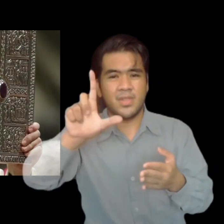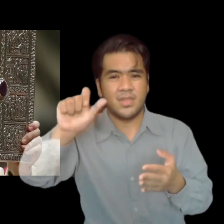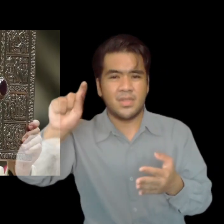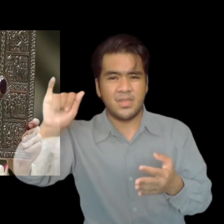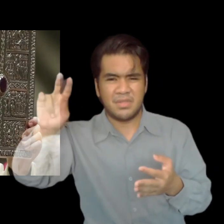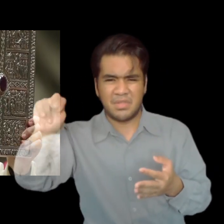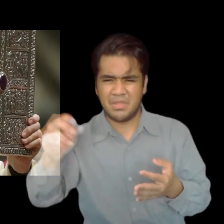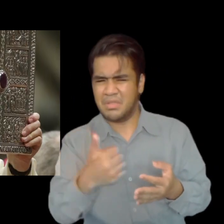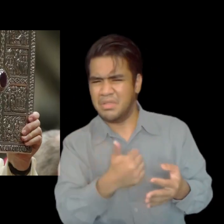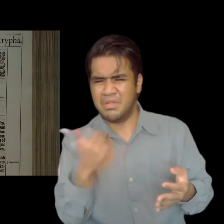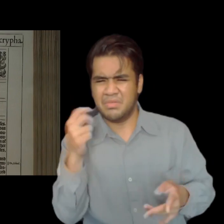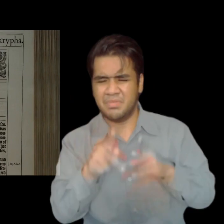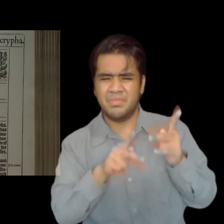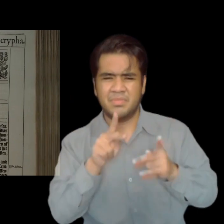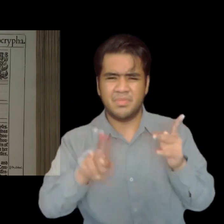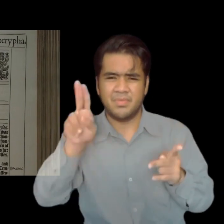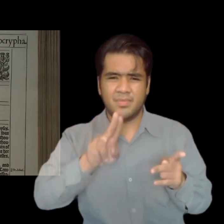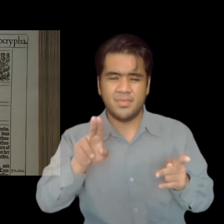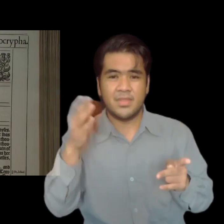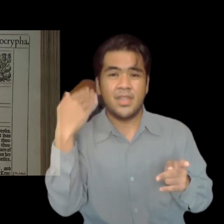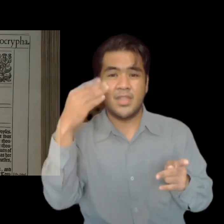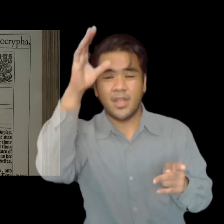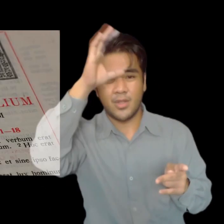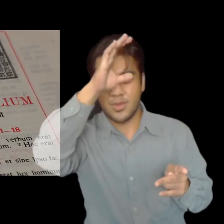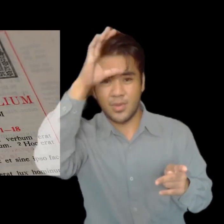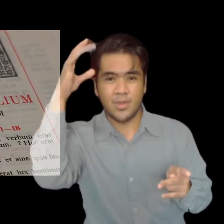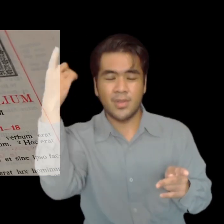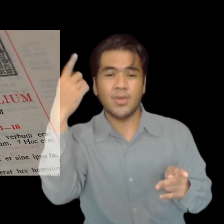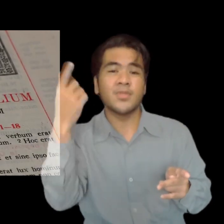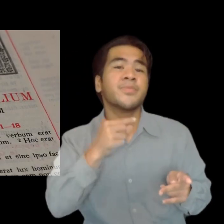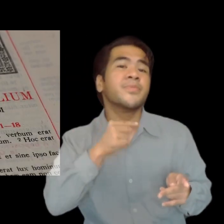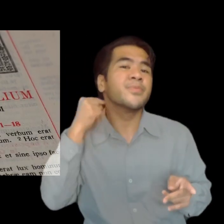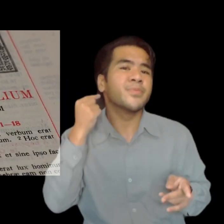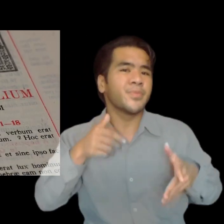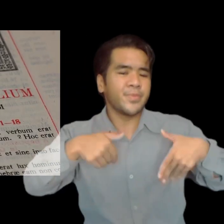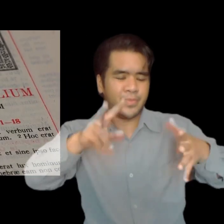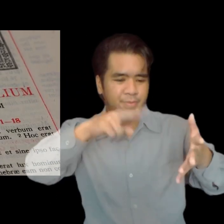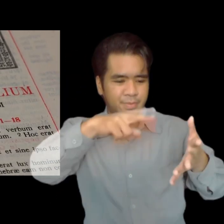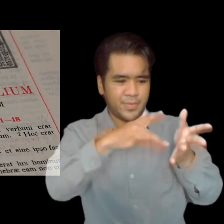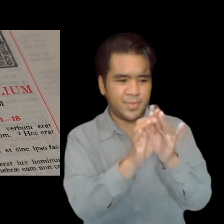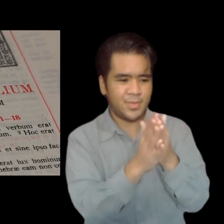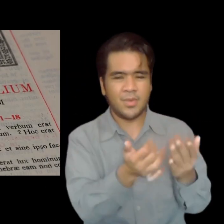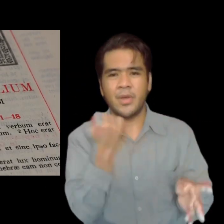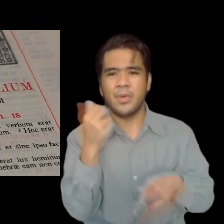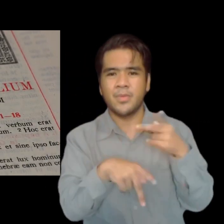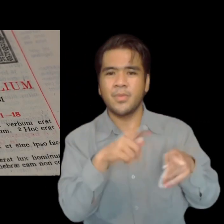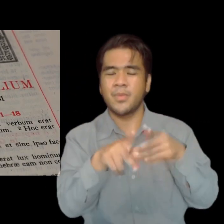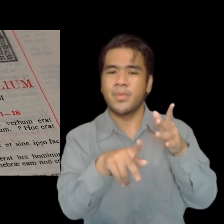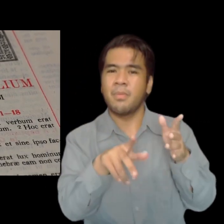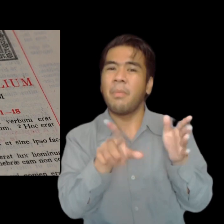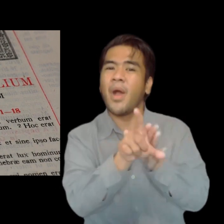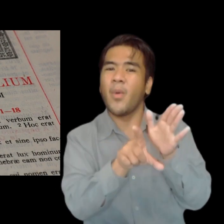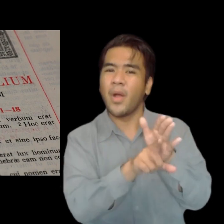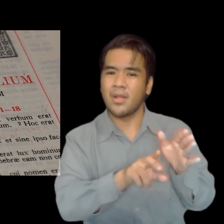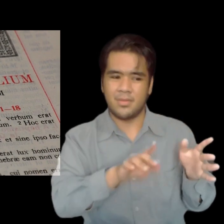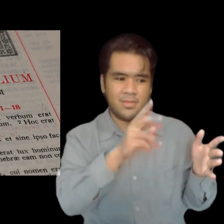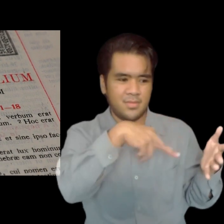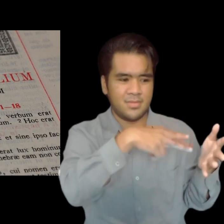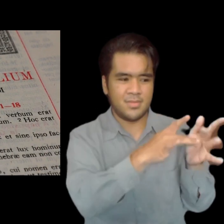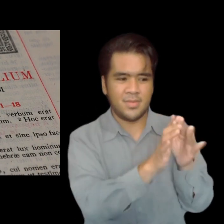version of the Bible, which includes the Apocrypha, and they translated this compilation into Latin, which only the priests of that time period could